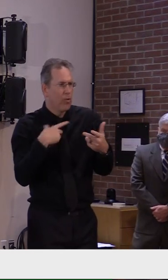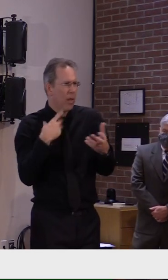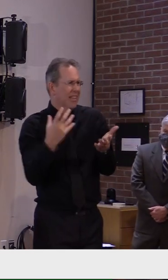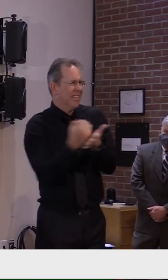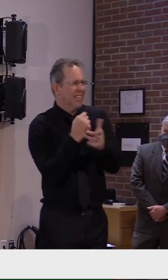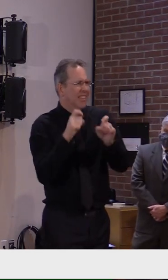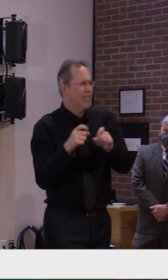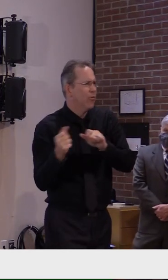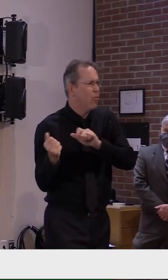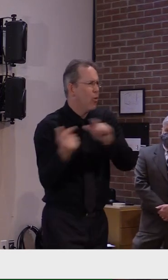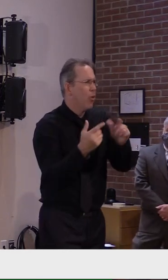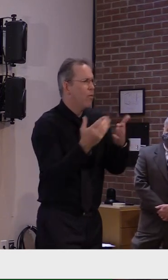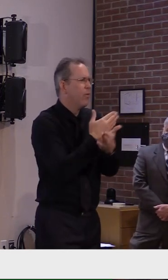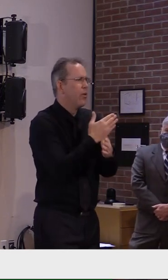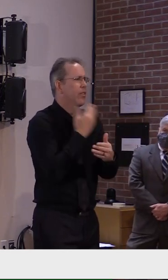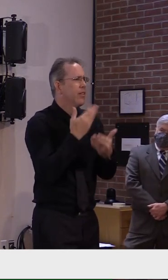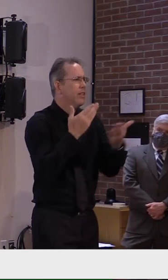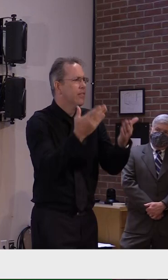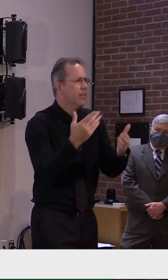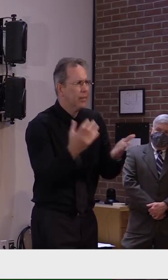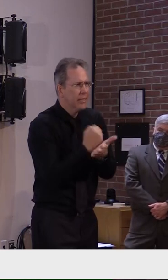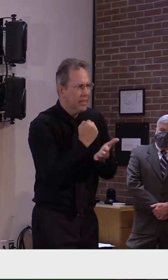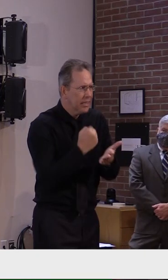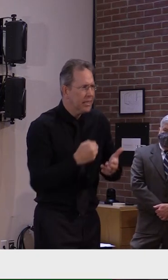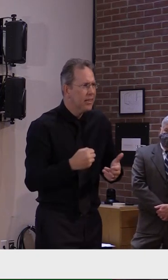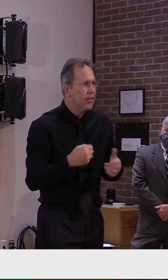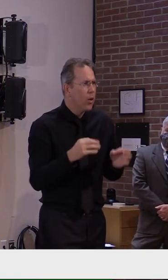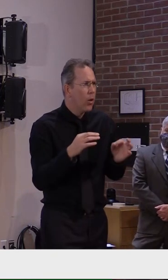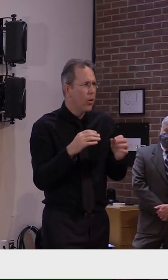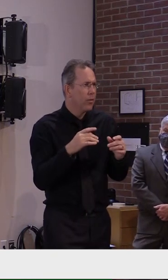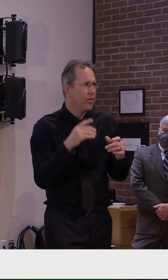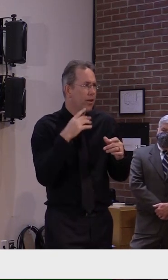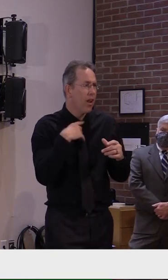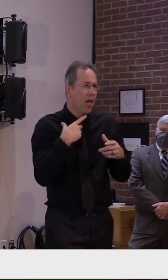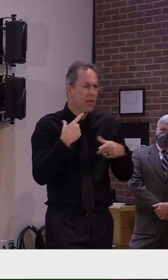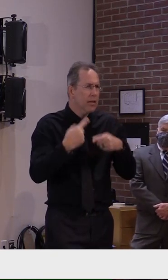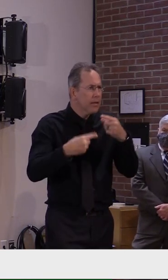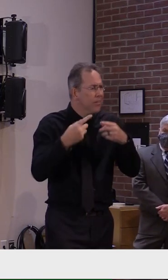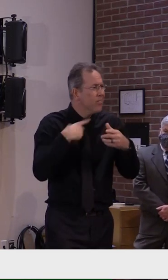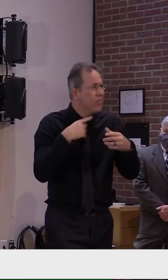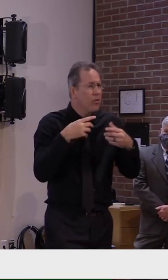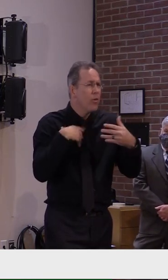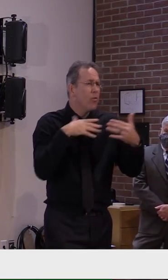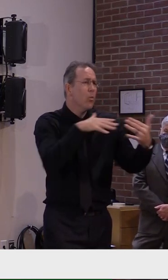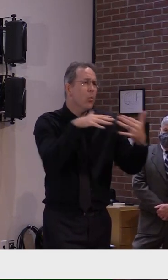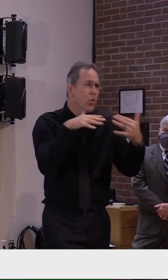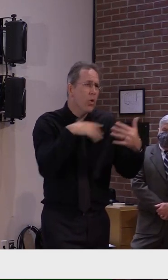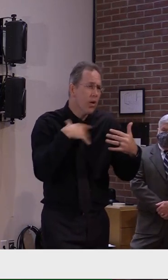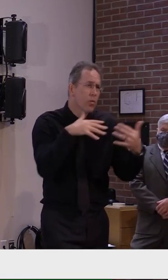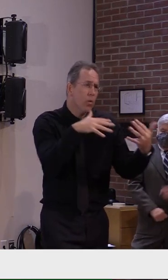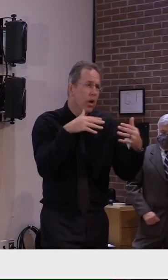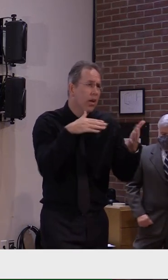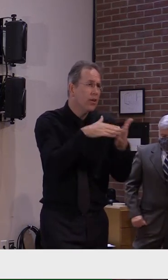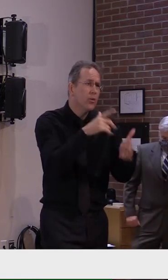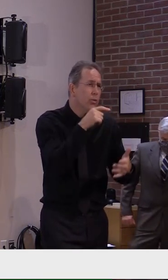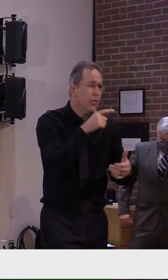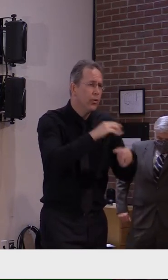virus. We'll see where it is right before Thanksgiving, and we'll see where it is right after Thanksgiving.